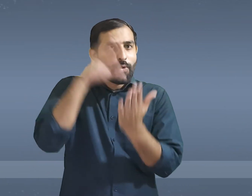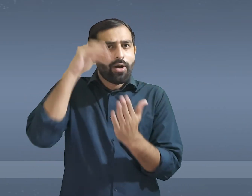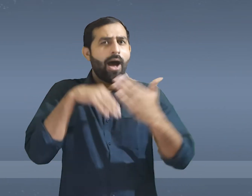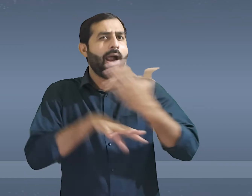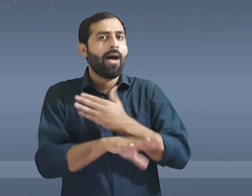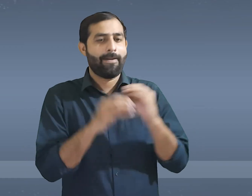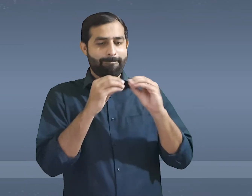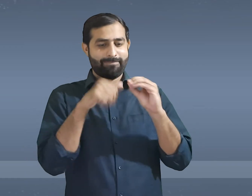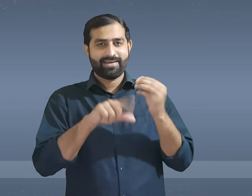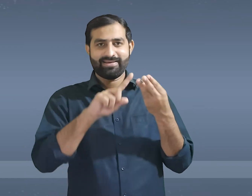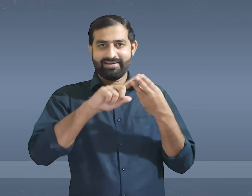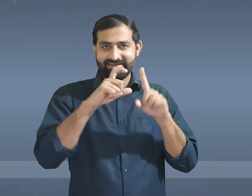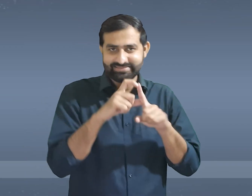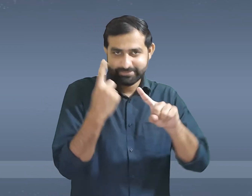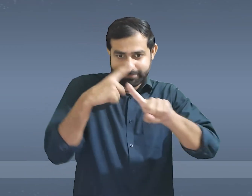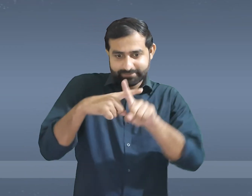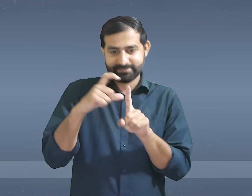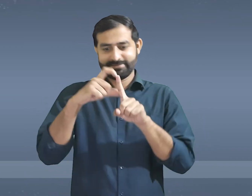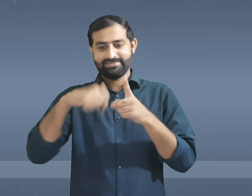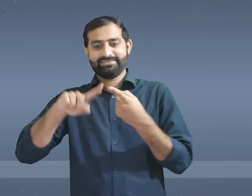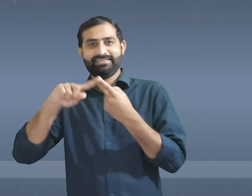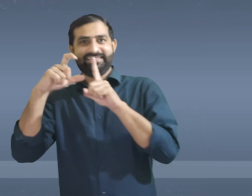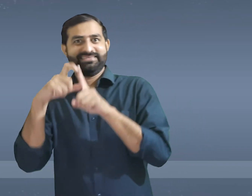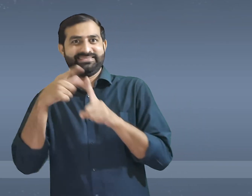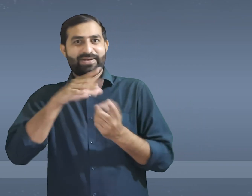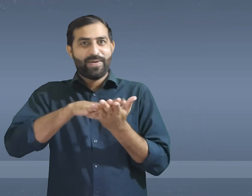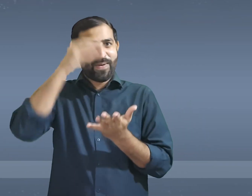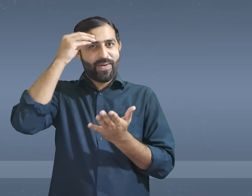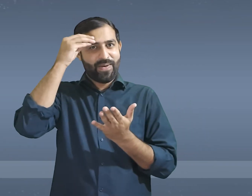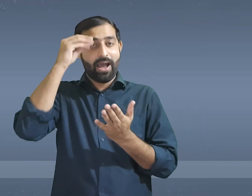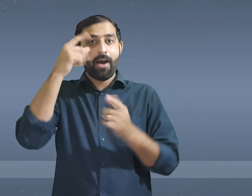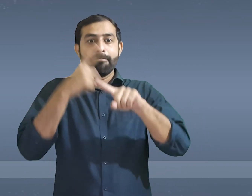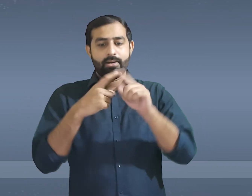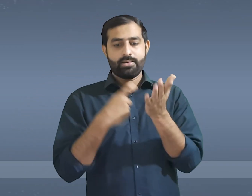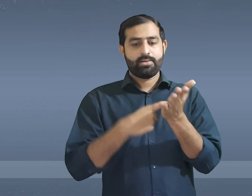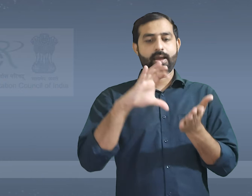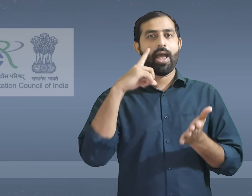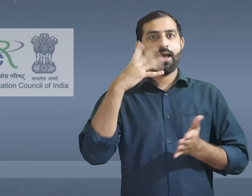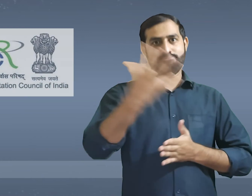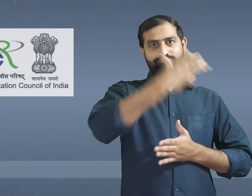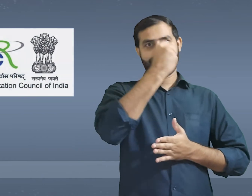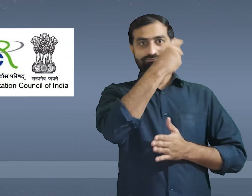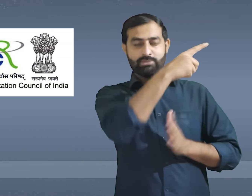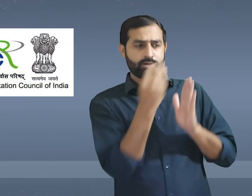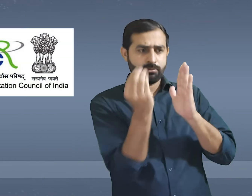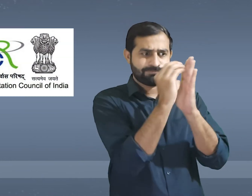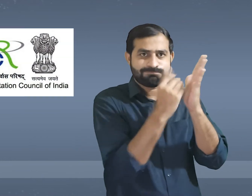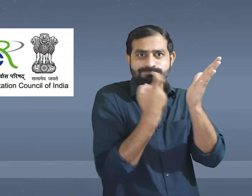We see in various courses or programs relating to deaf education that oralism has been given